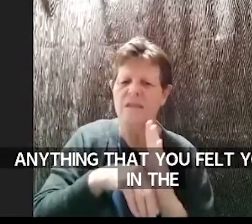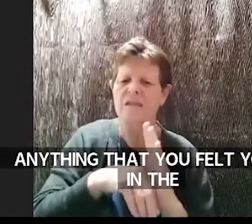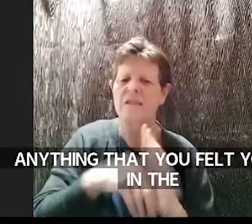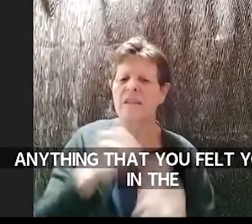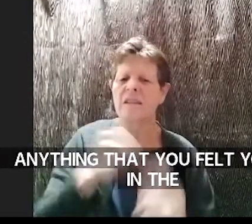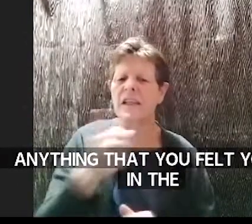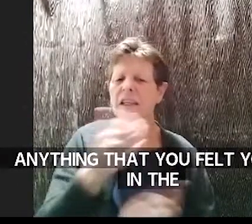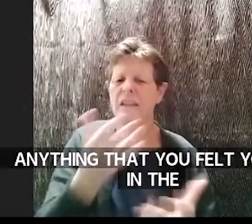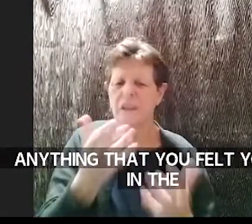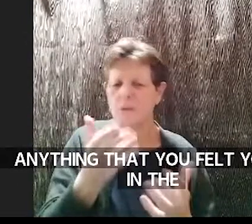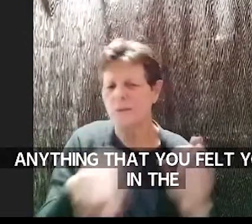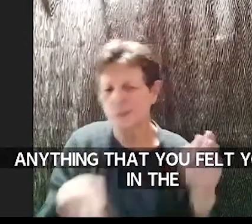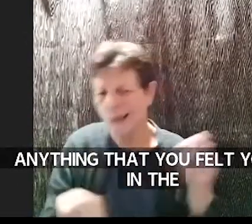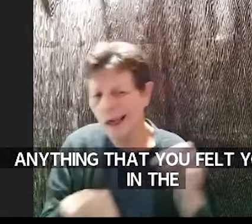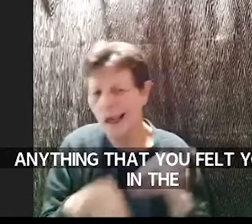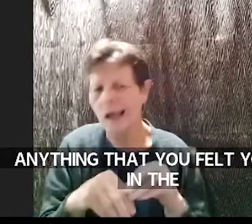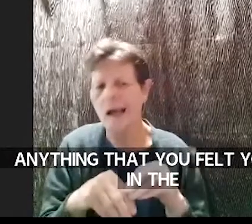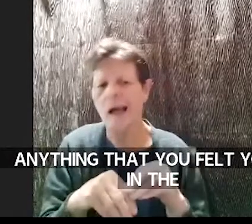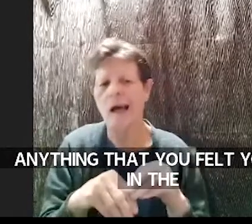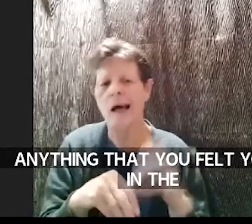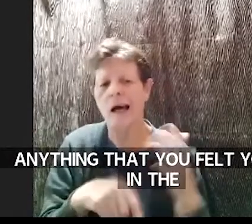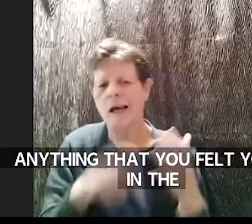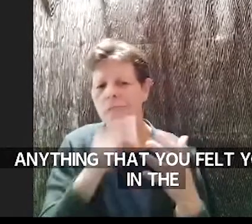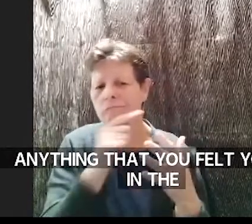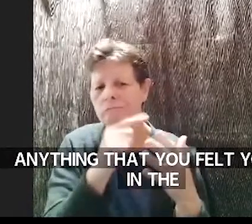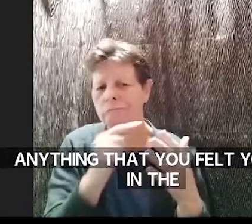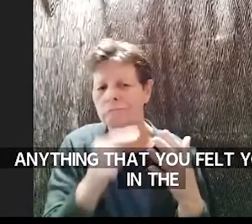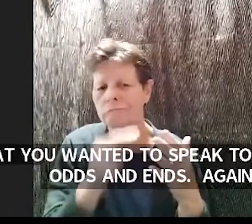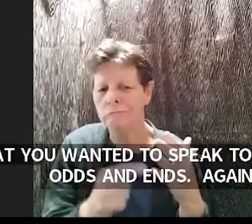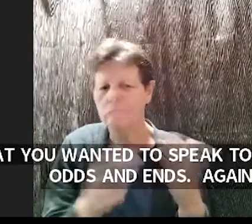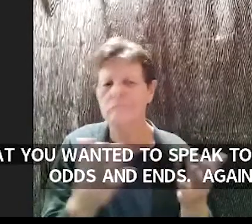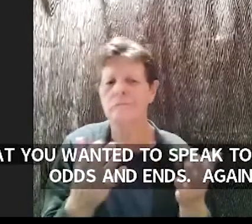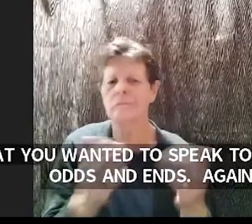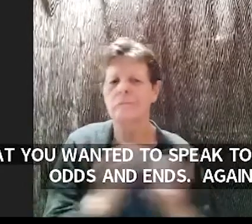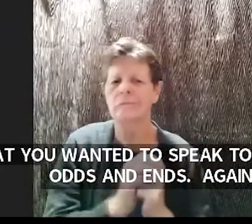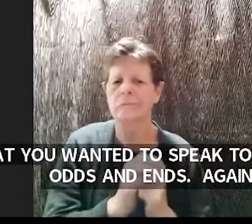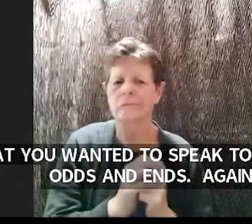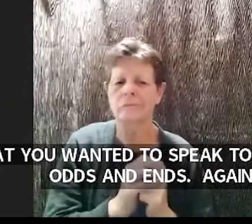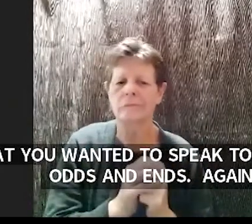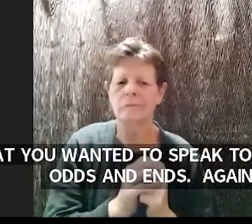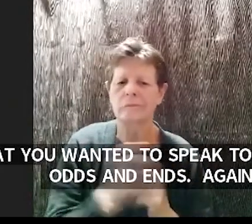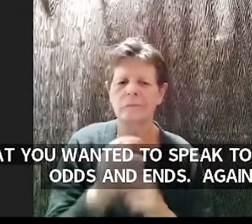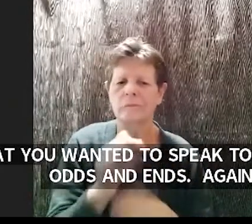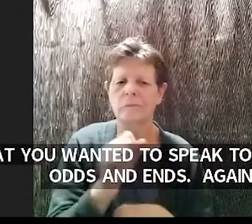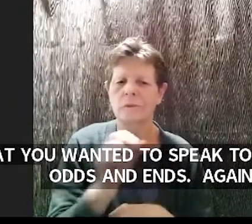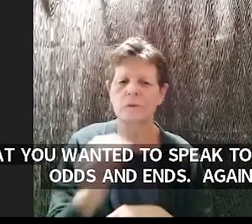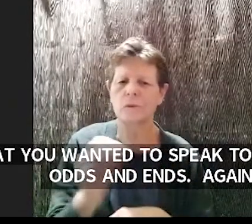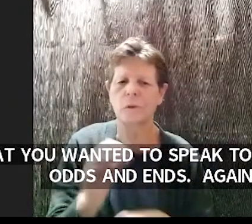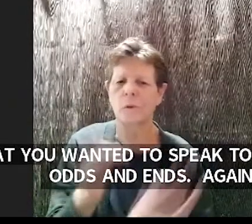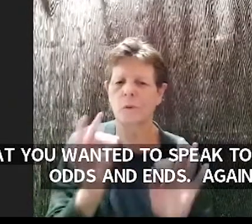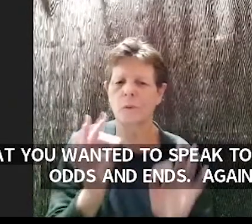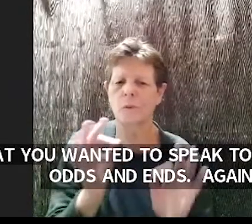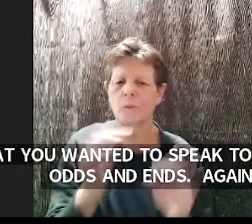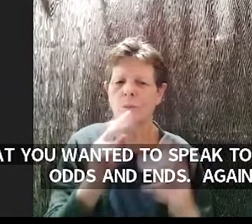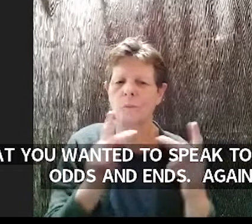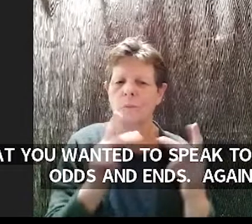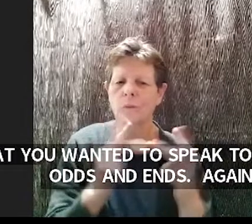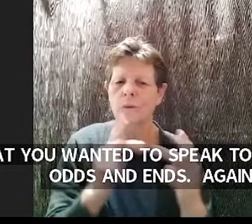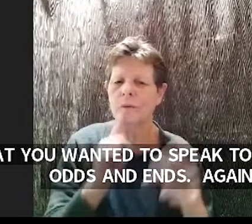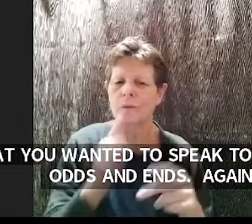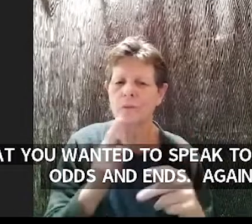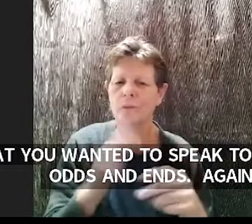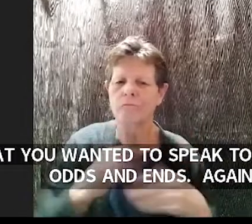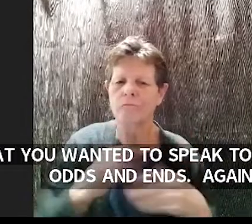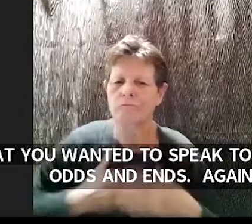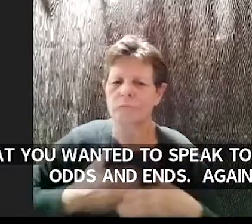i mean you're so again you're so concise and precise with your words like i admire that a lot but um yeah anything